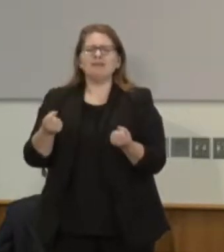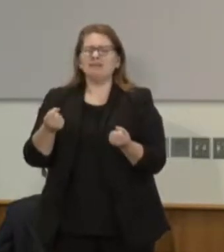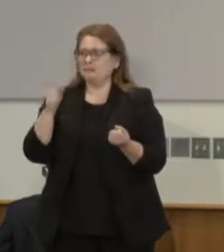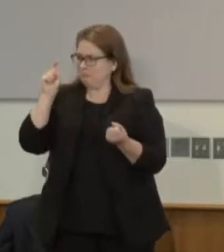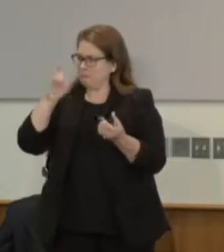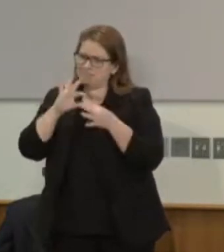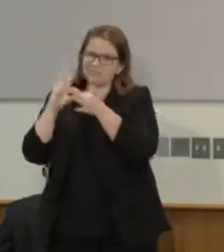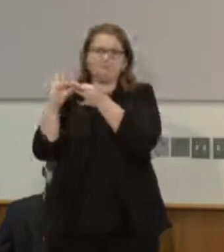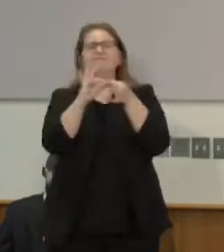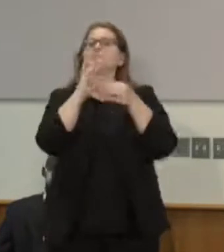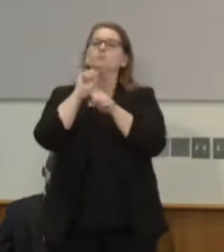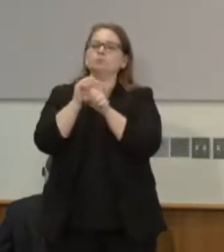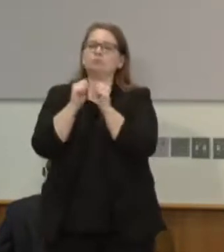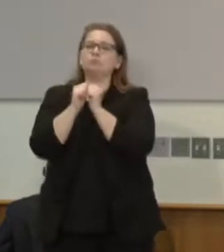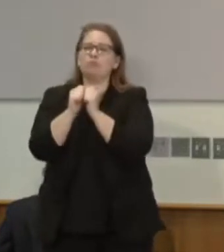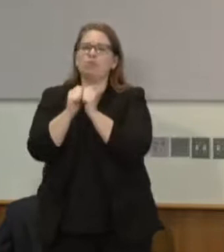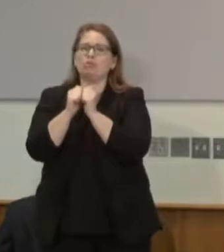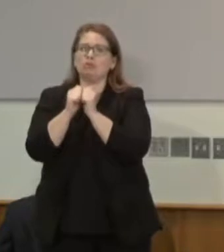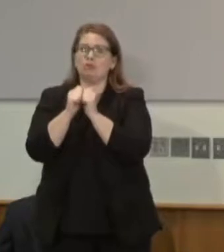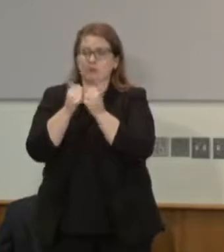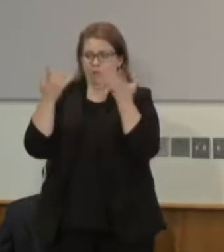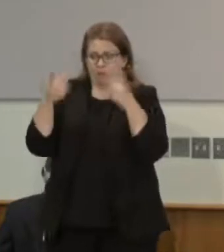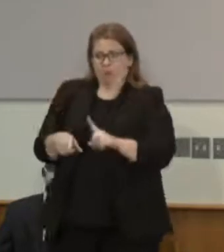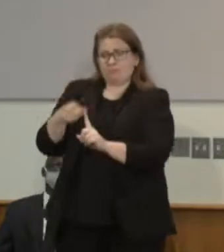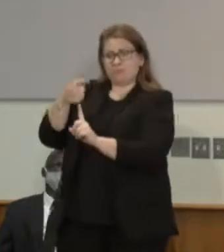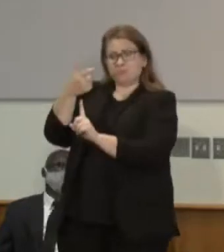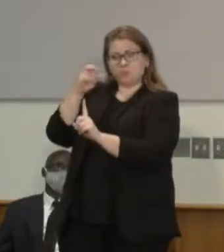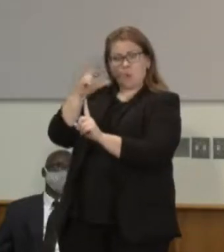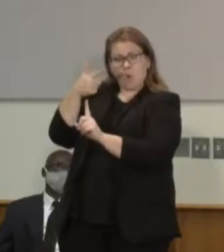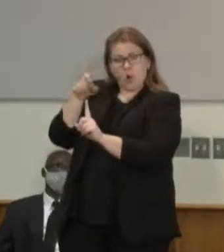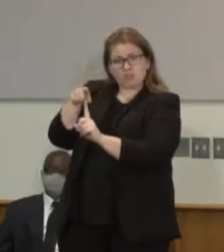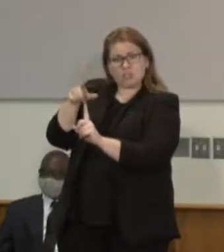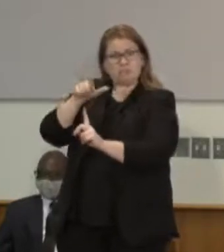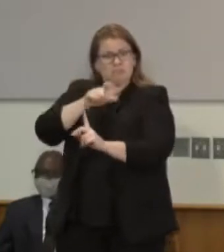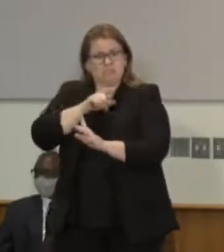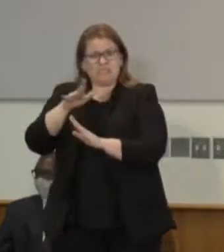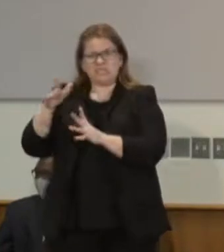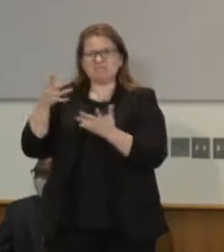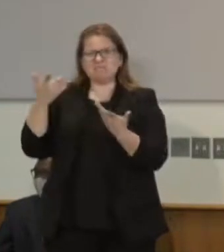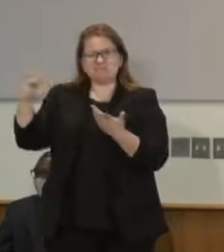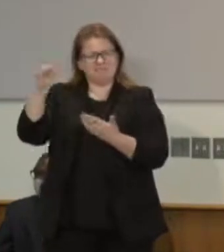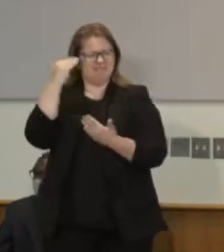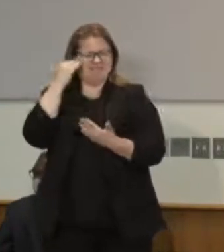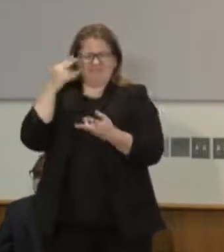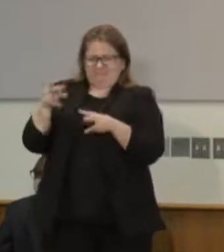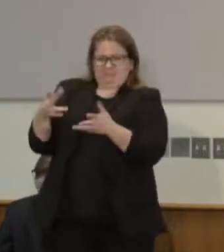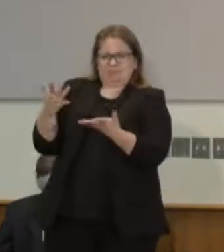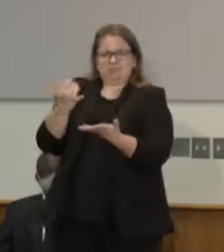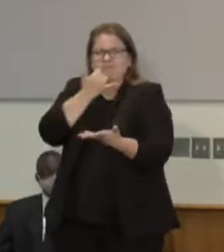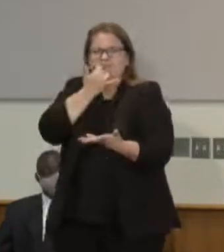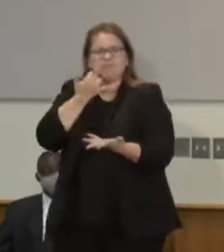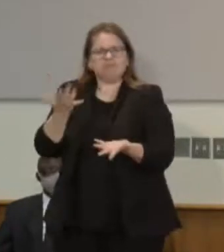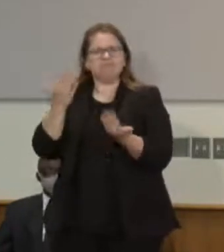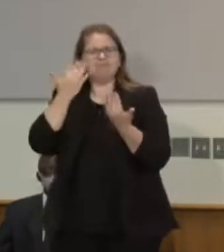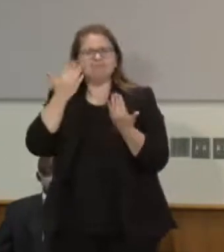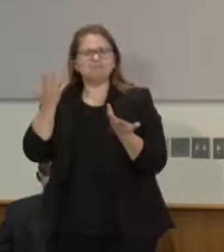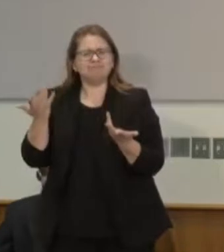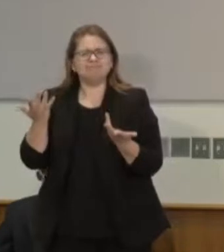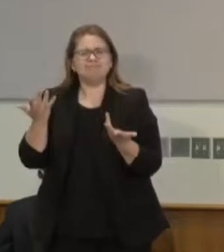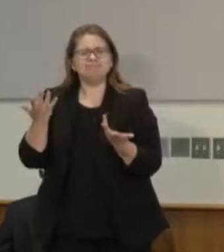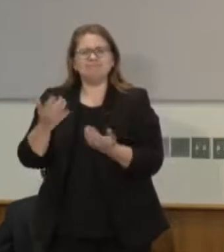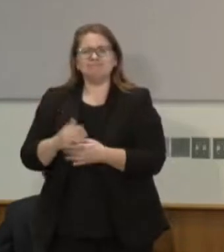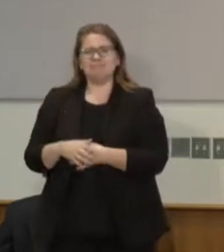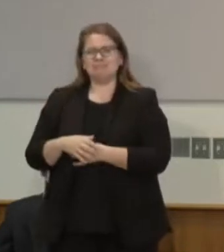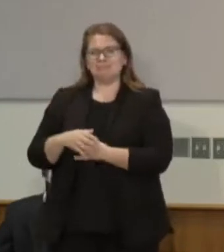George Floyd's murder and what's happened with the police and I think that call to block before they've seen